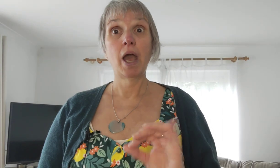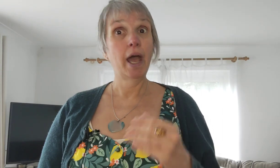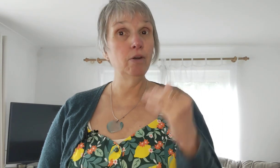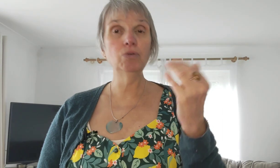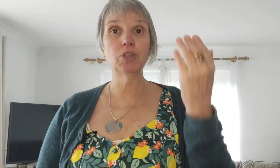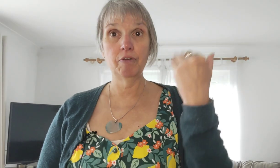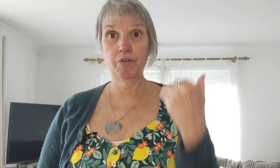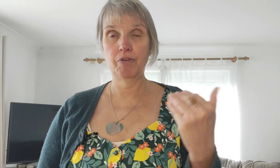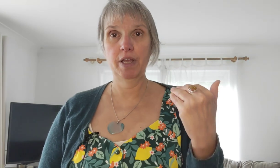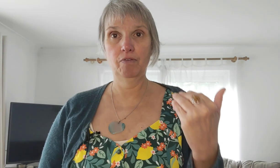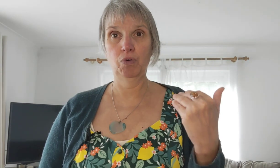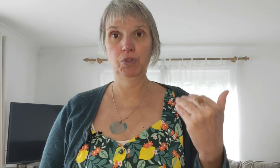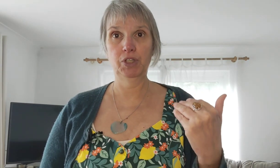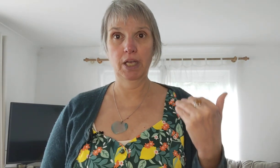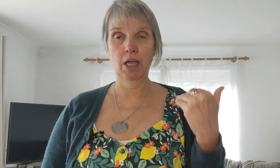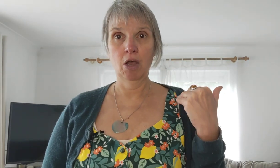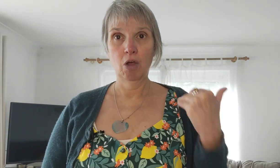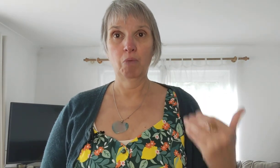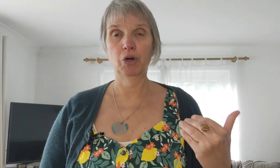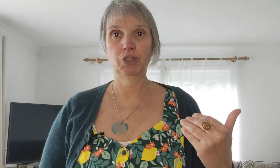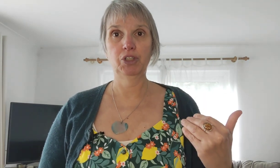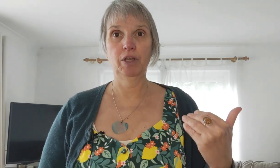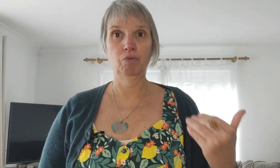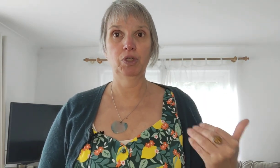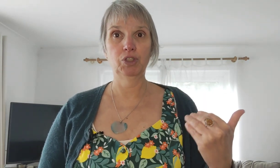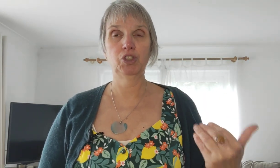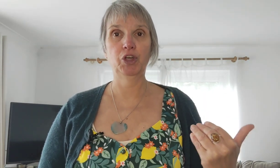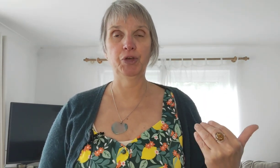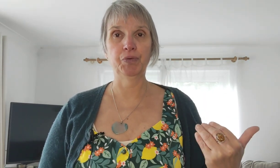and also for reinforcing positive ones too